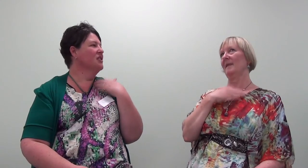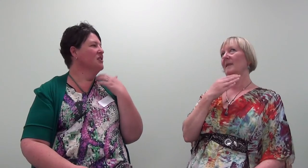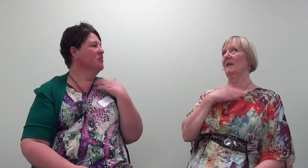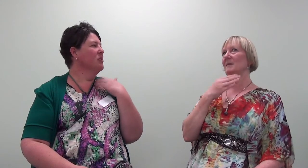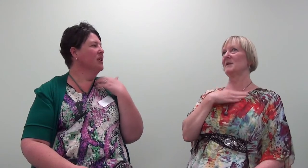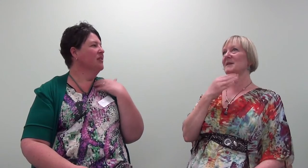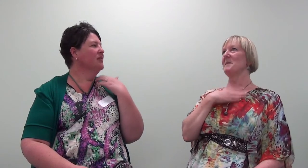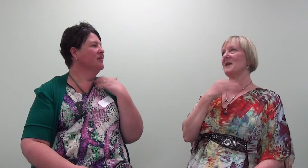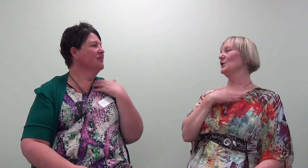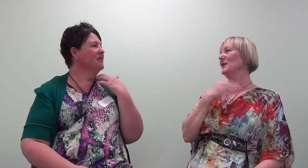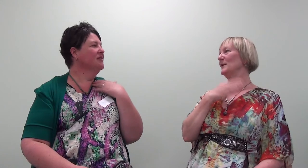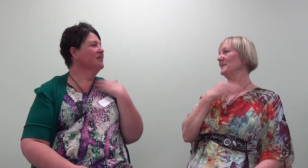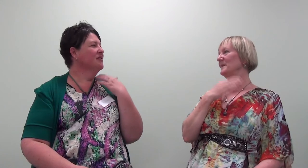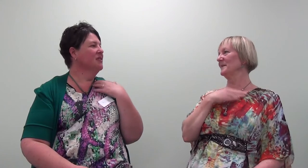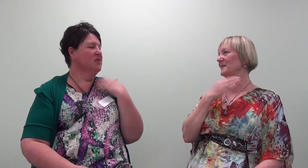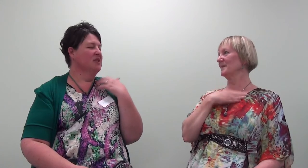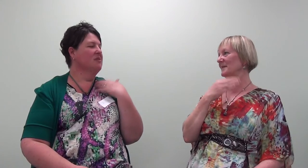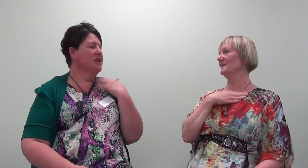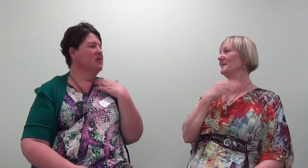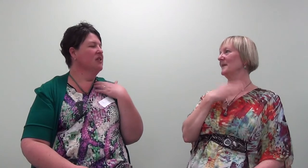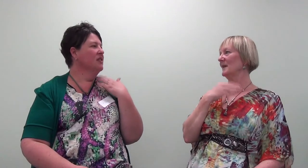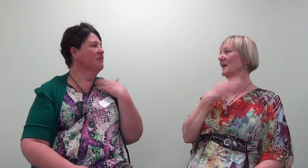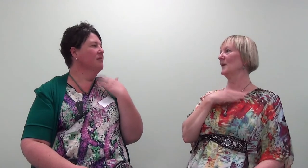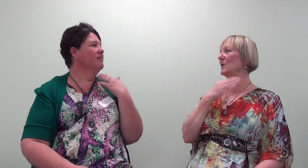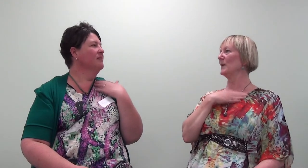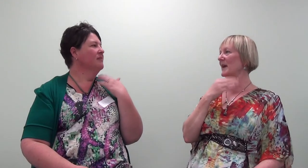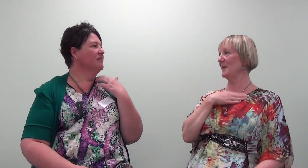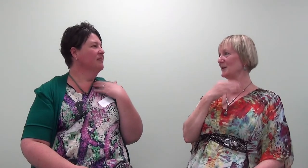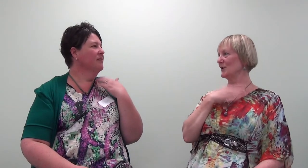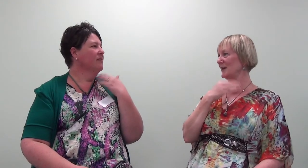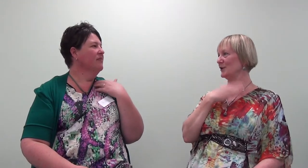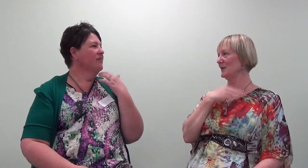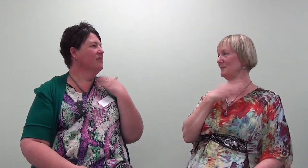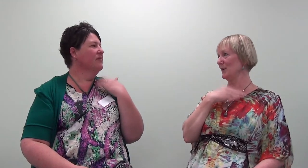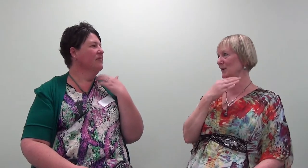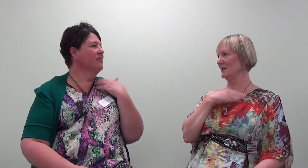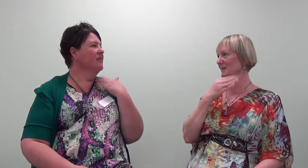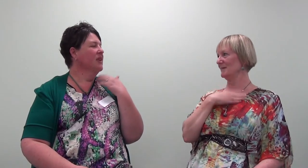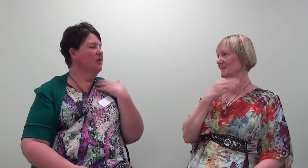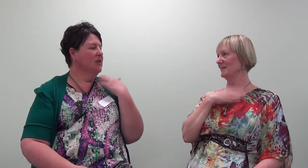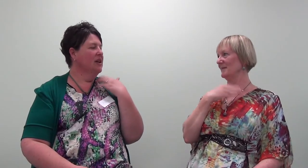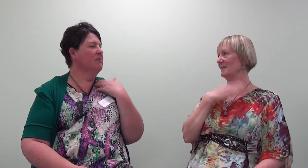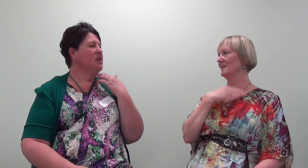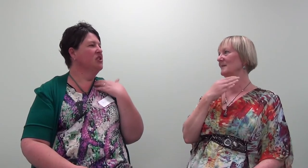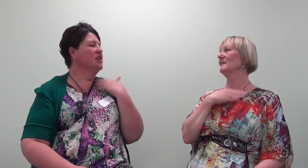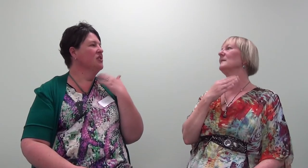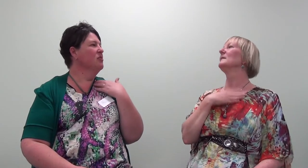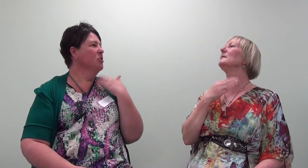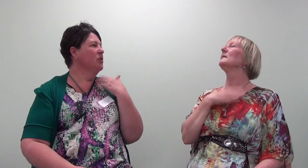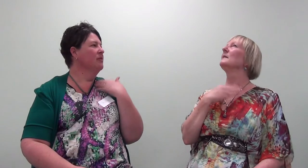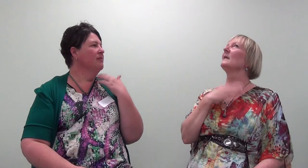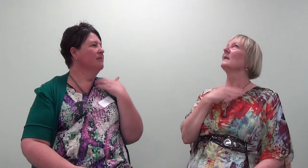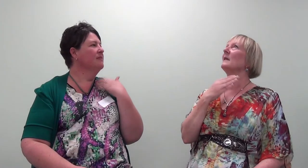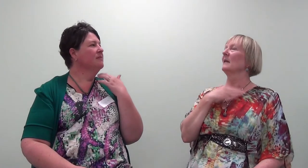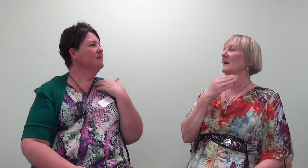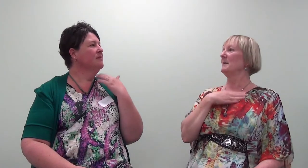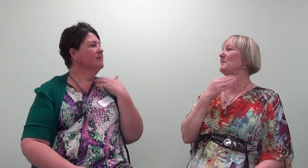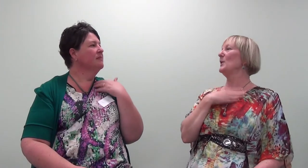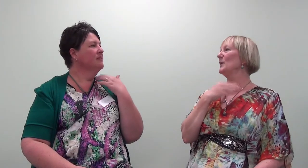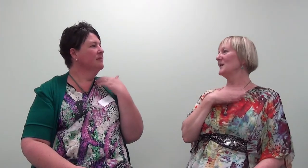I'm just imagining them. And all that imagination and burden. And burning